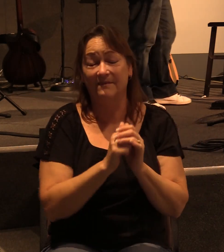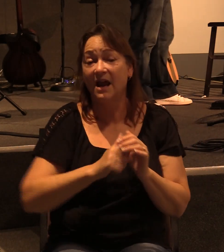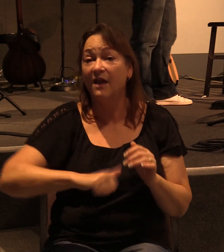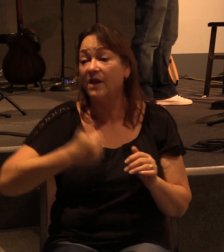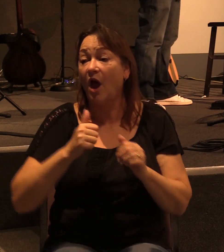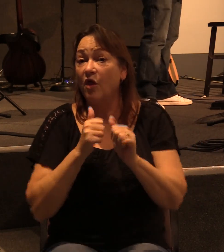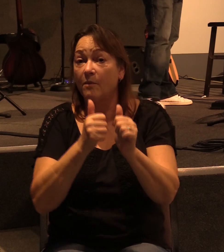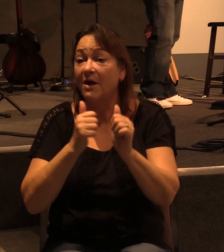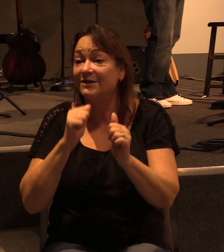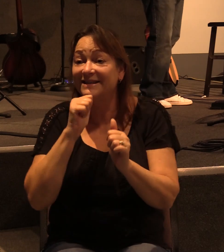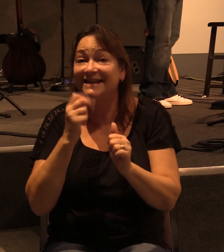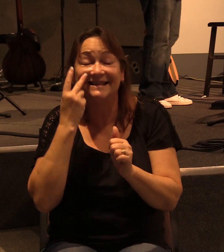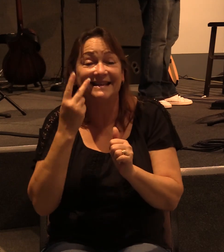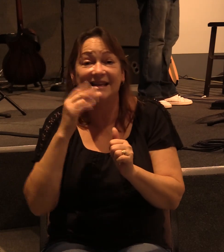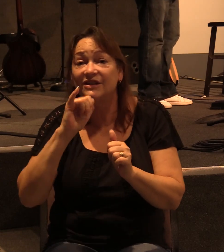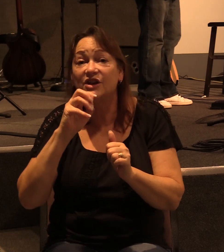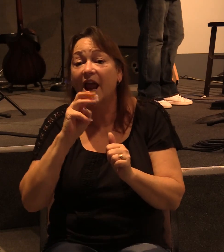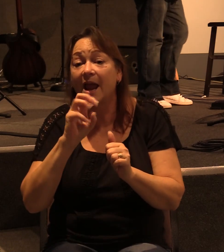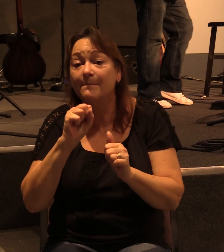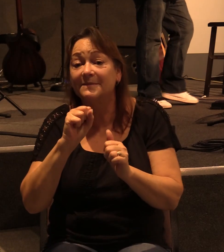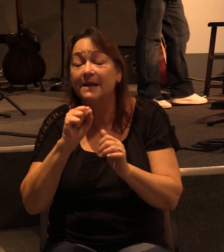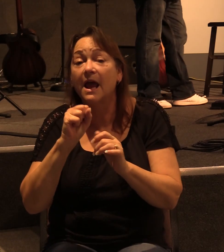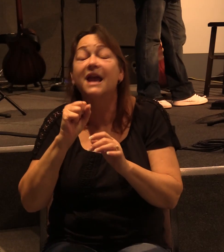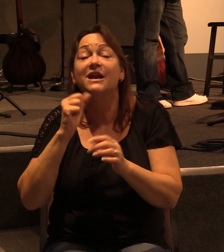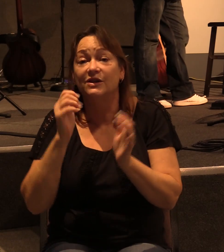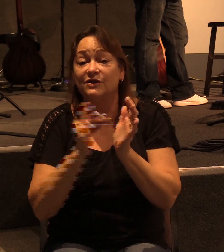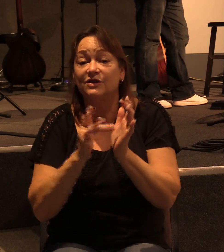apostles except James, Jesus' brother.